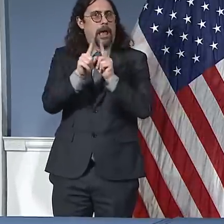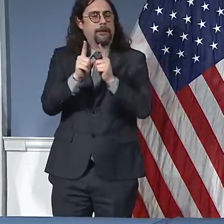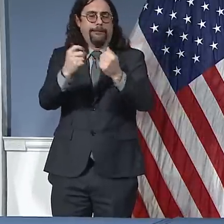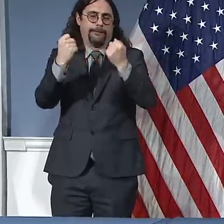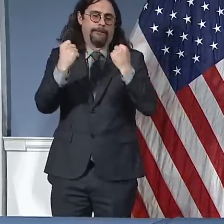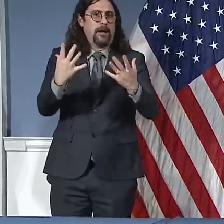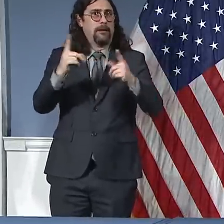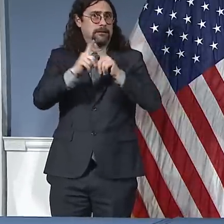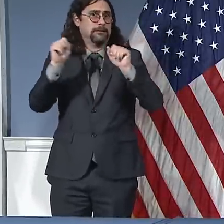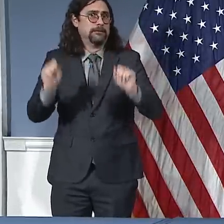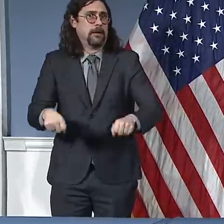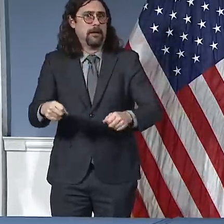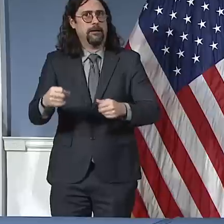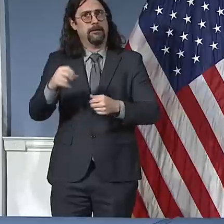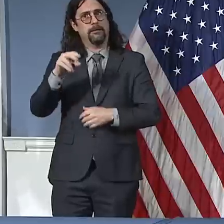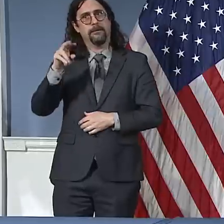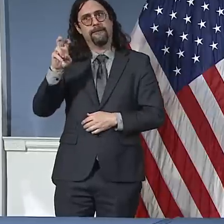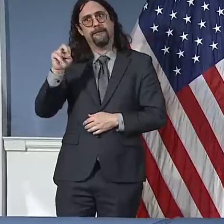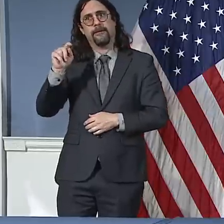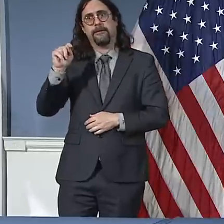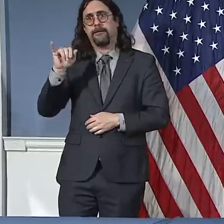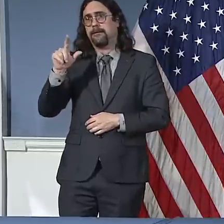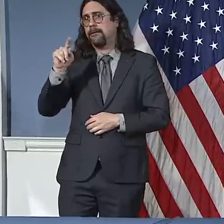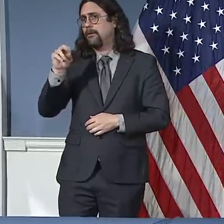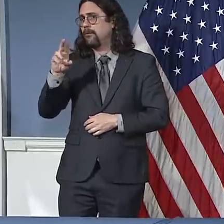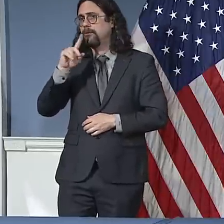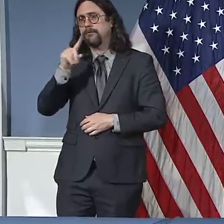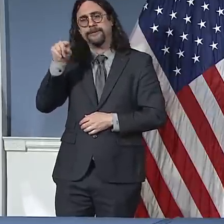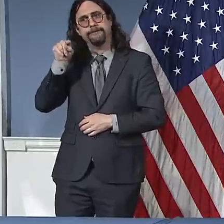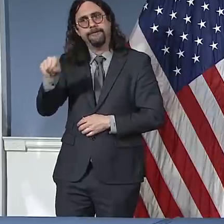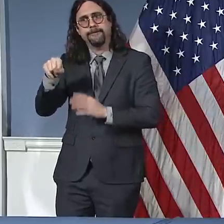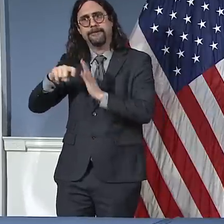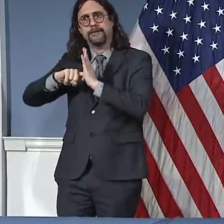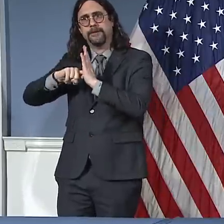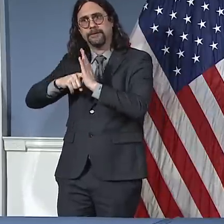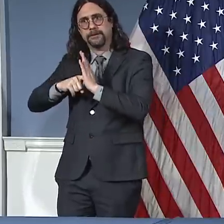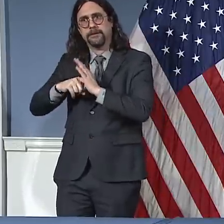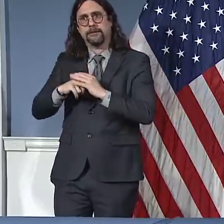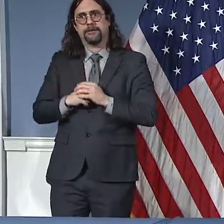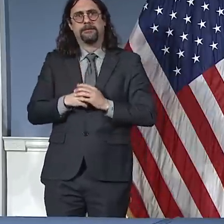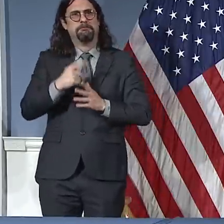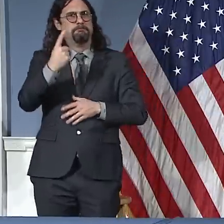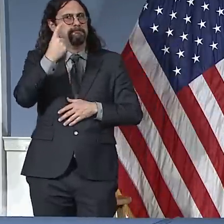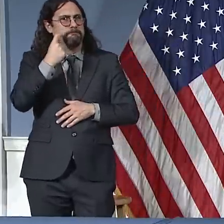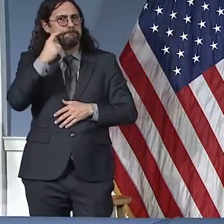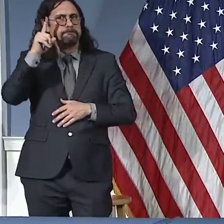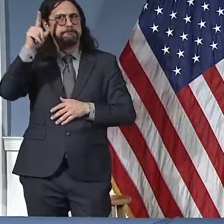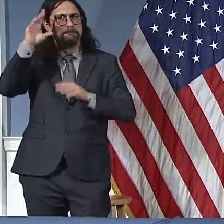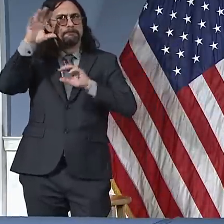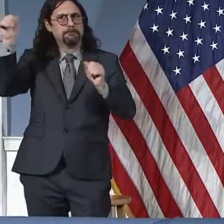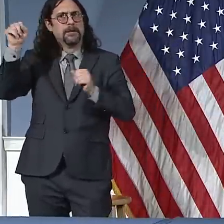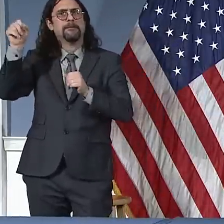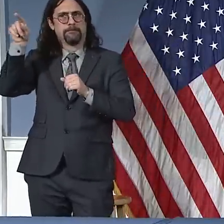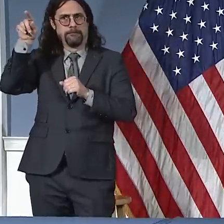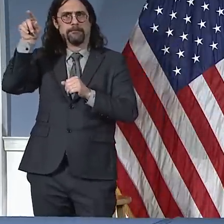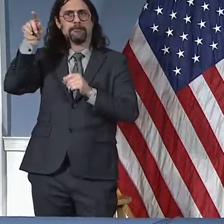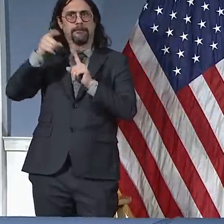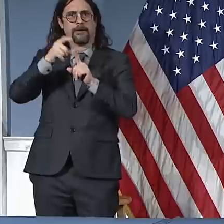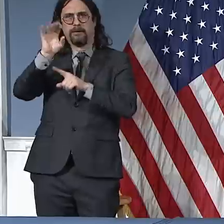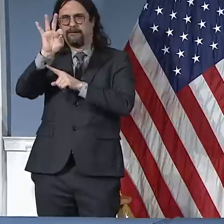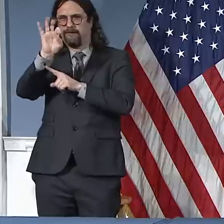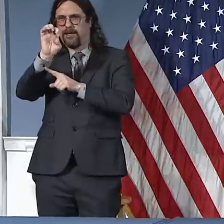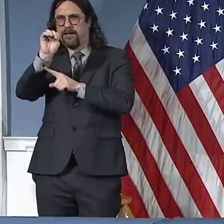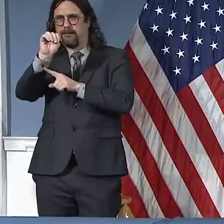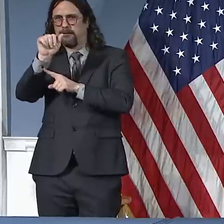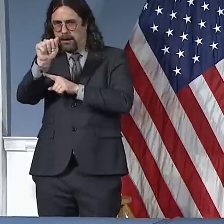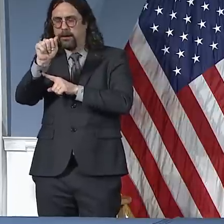ventilators that arrived from FEMA, from the federal government. I am thankful for those. But I have to be clear, so long as there is